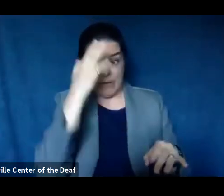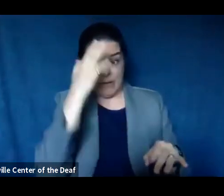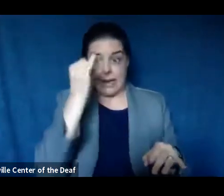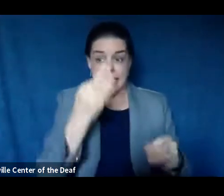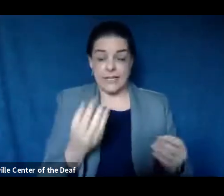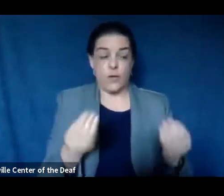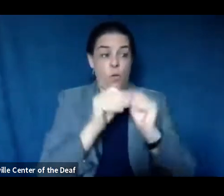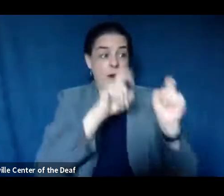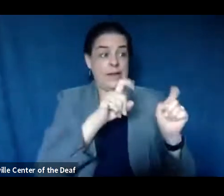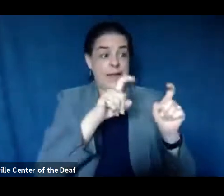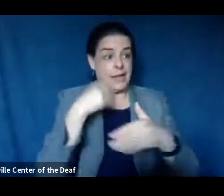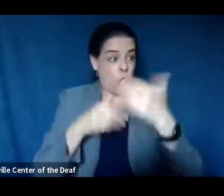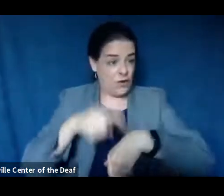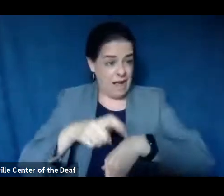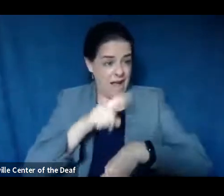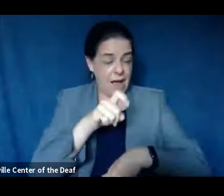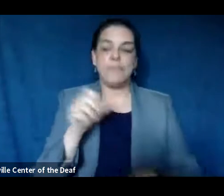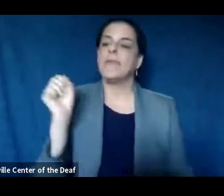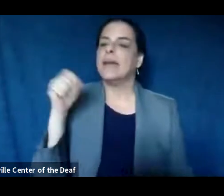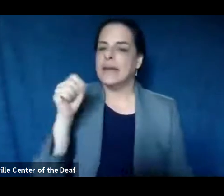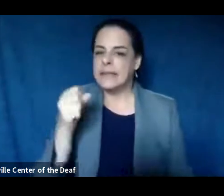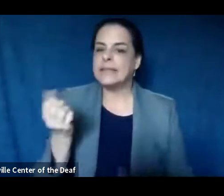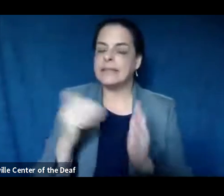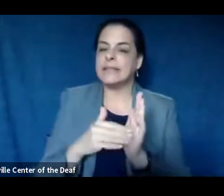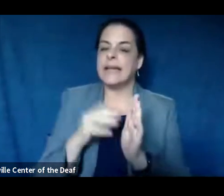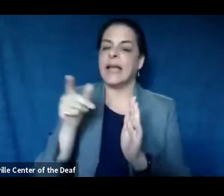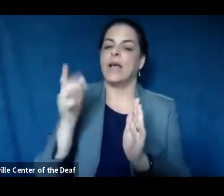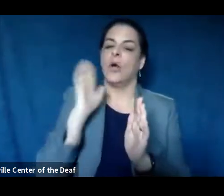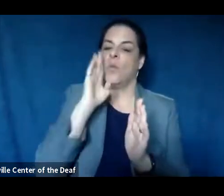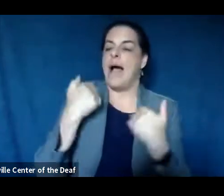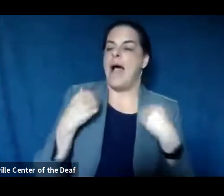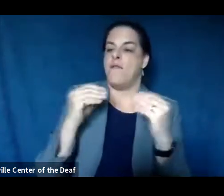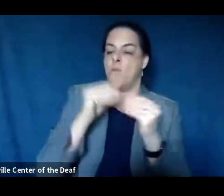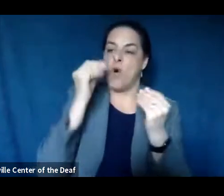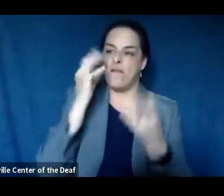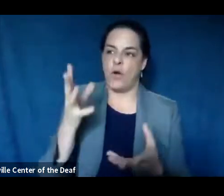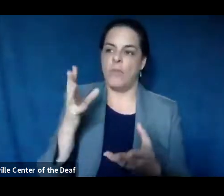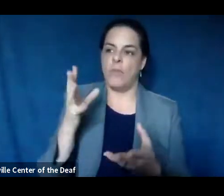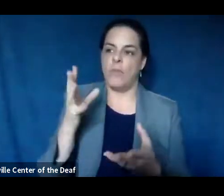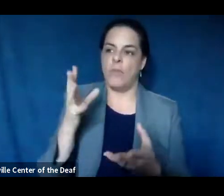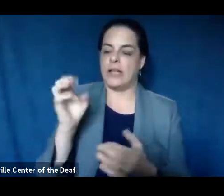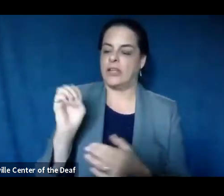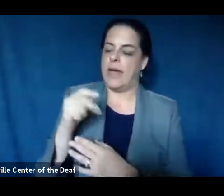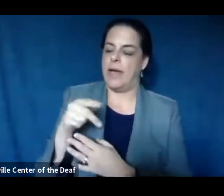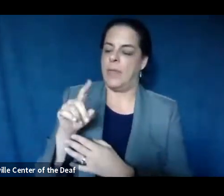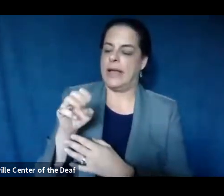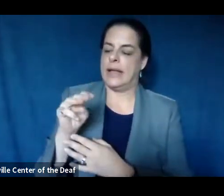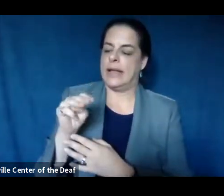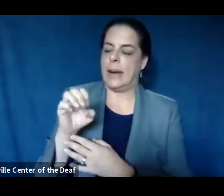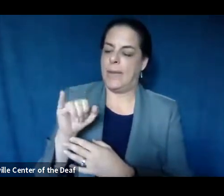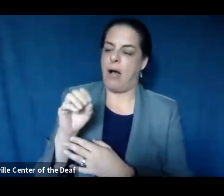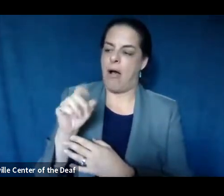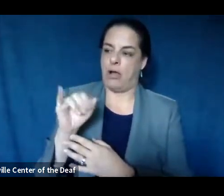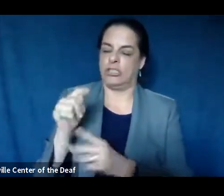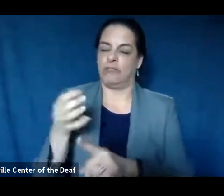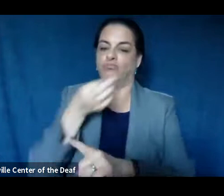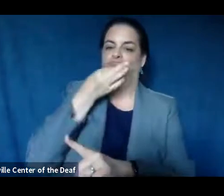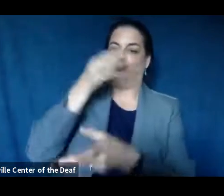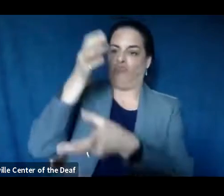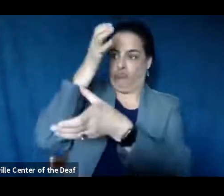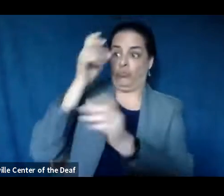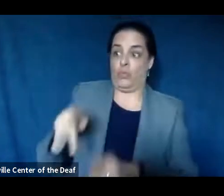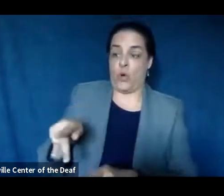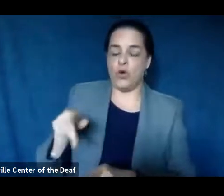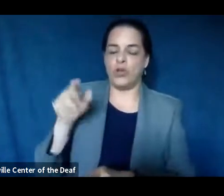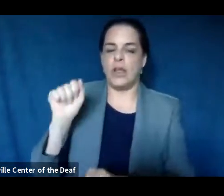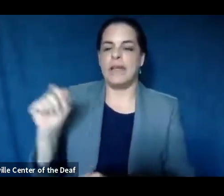time? Yeah. mean, I, and again, we'll be getting more information and you can talk to our epidemiologist who's working on all of this data. Um, and we'll figure out, um, you'll be able